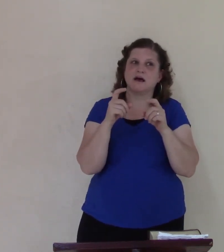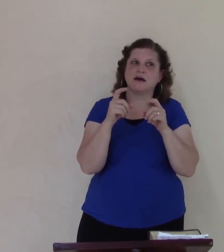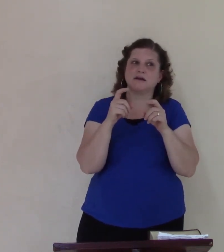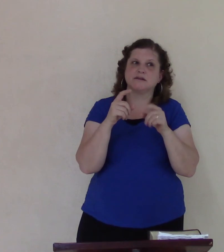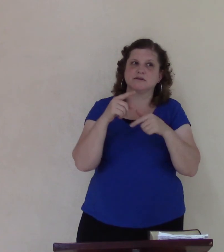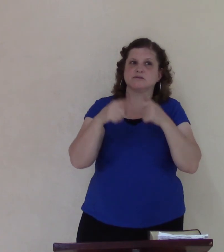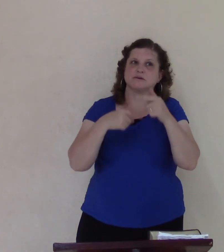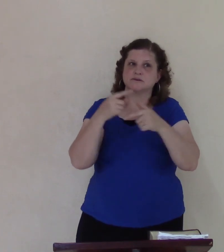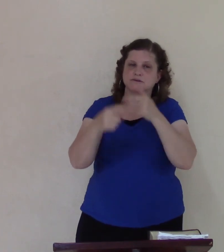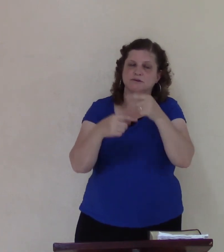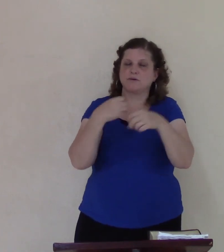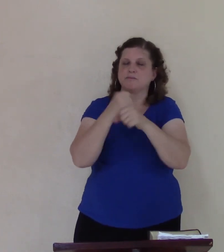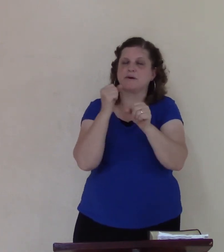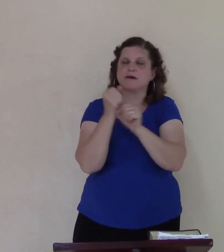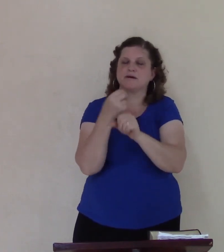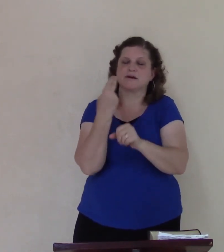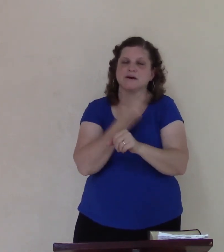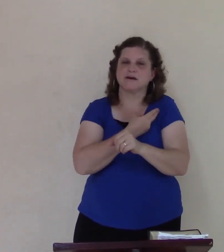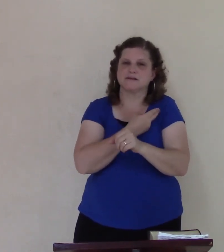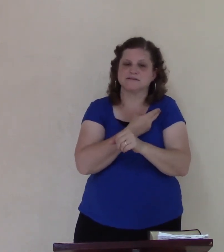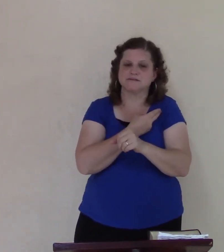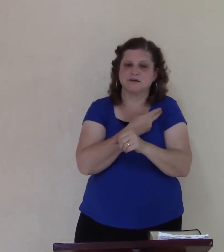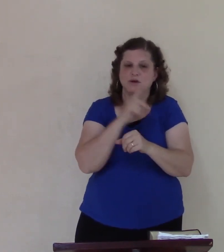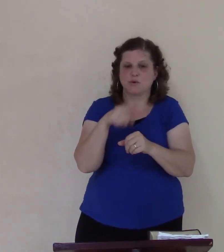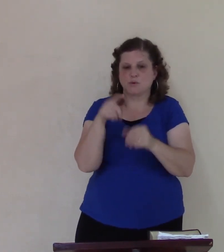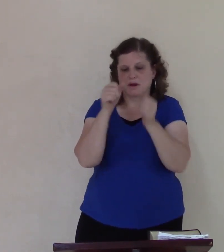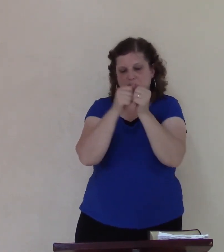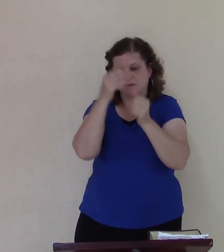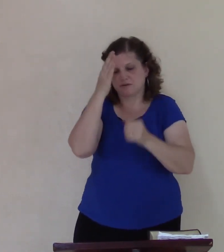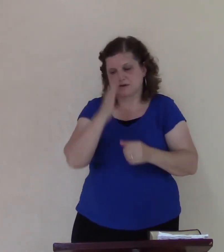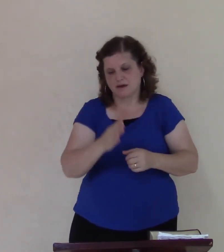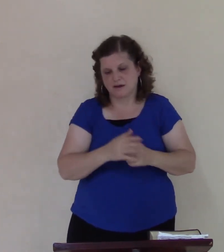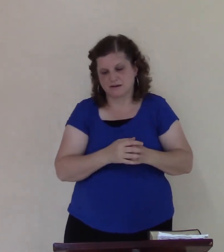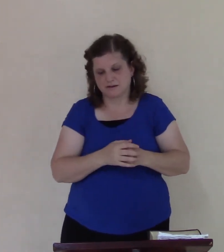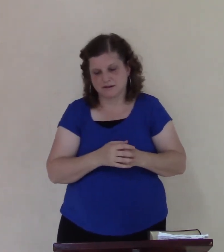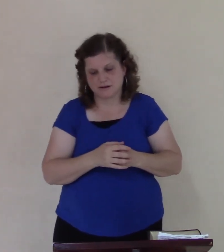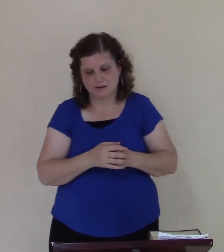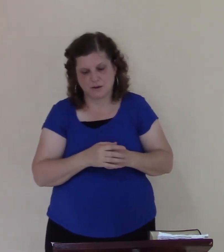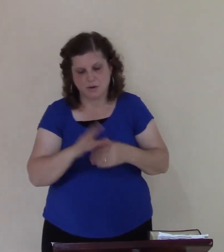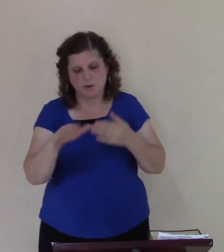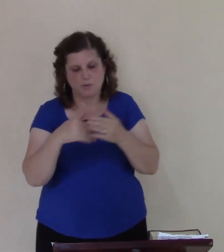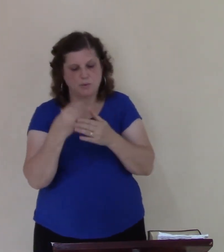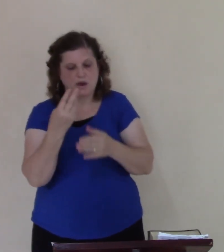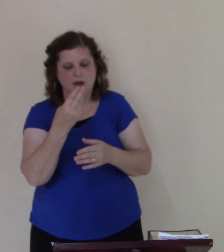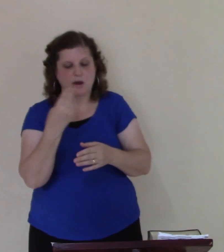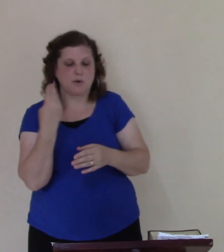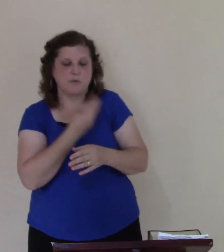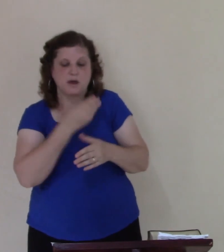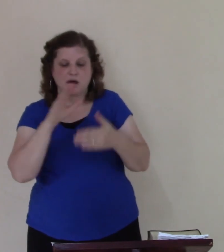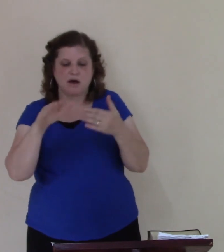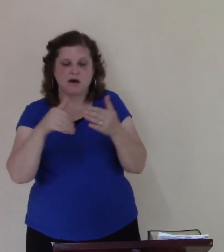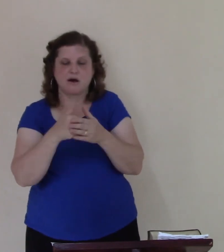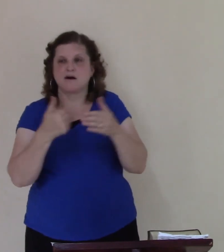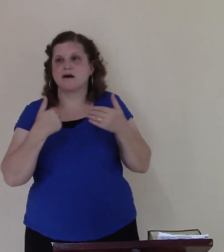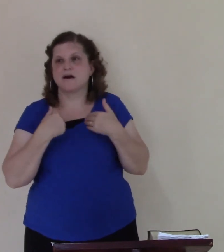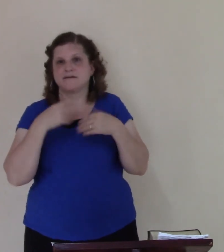things in my life that I have to watch out on you all have those who said the sins I have things that I have to work on in my life